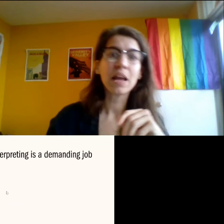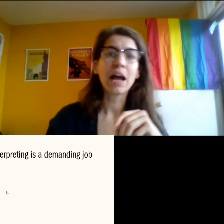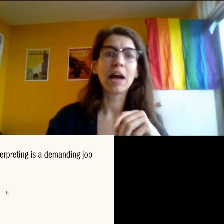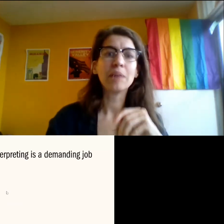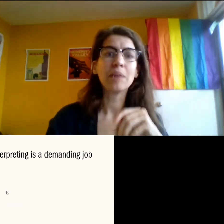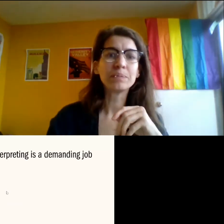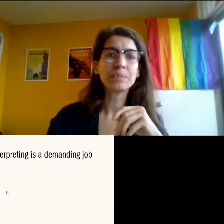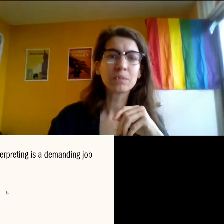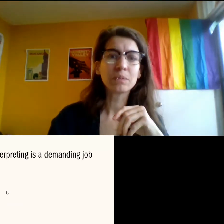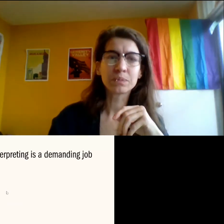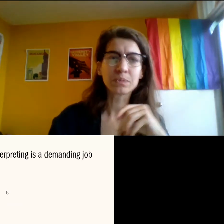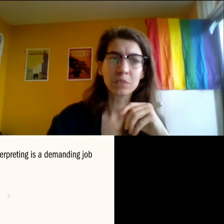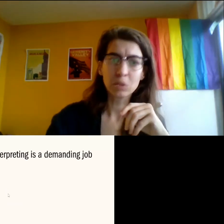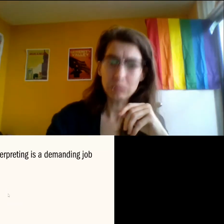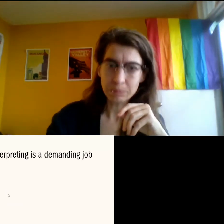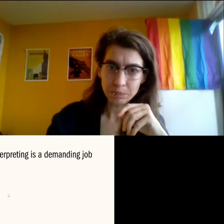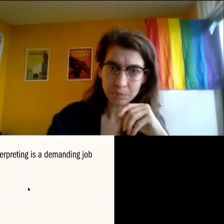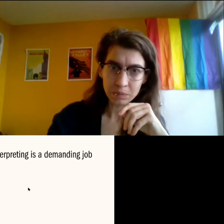Um,